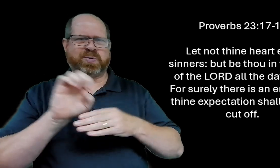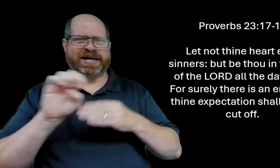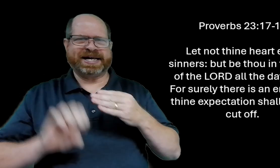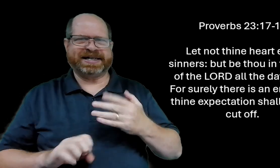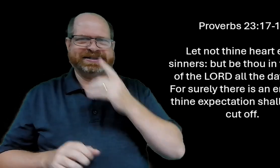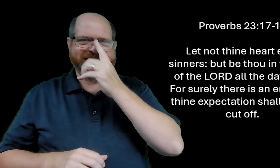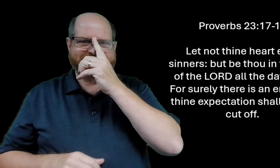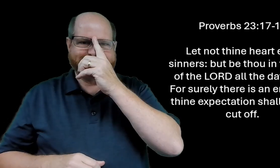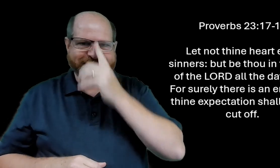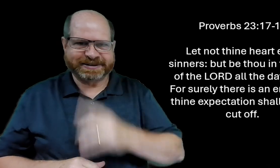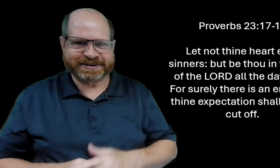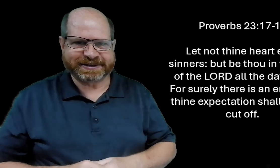end